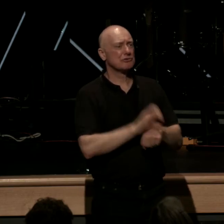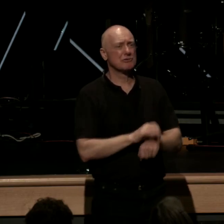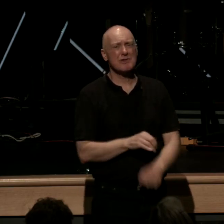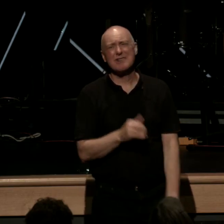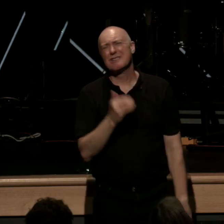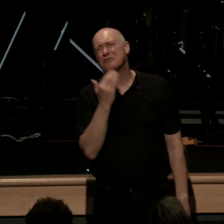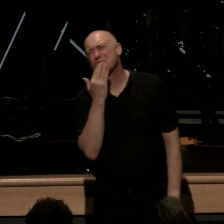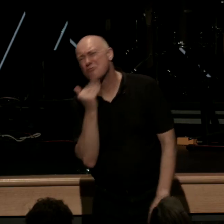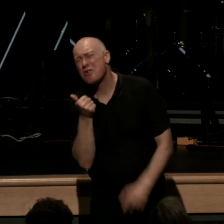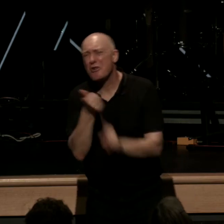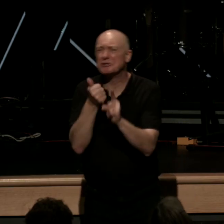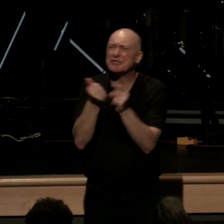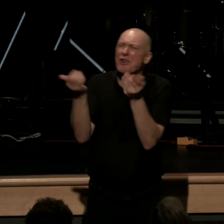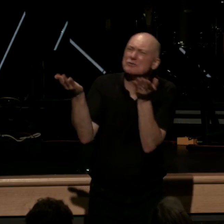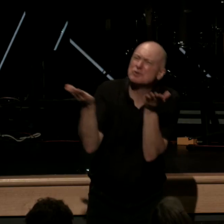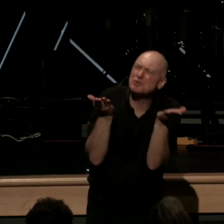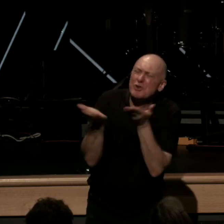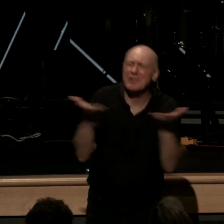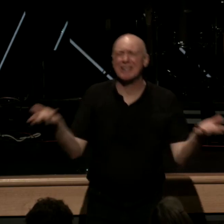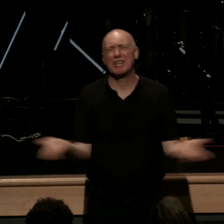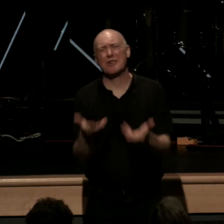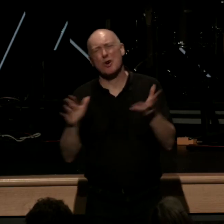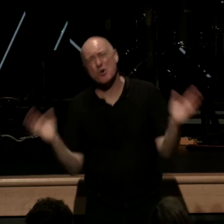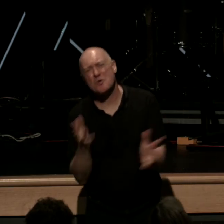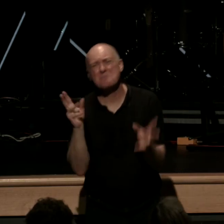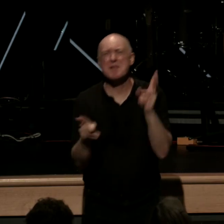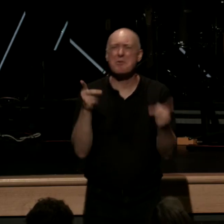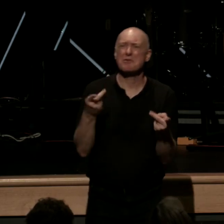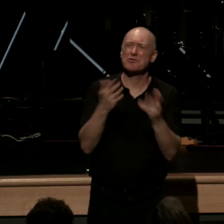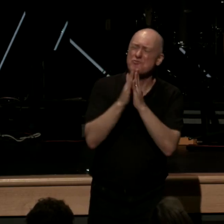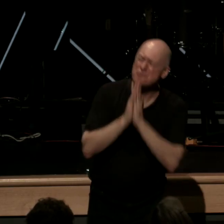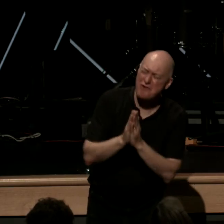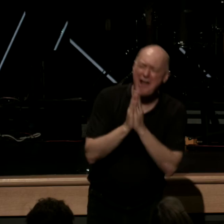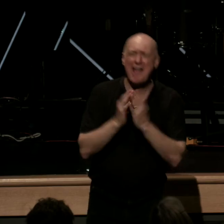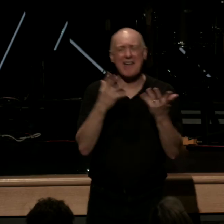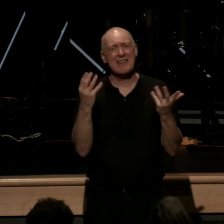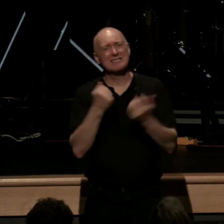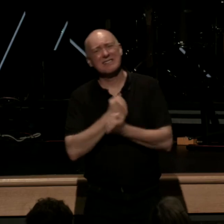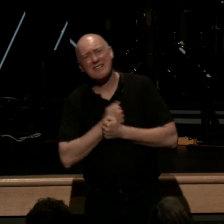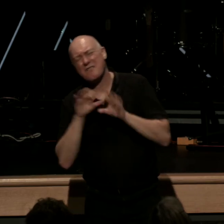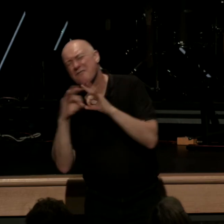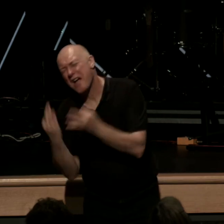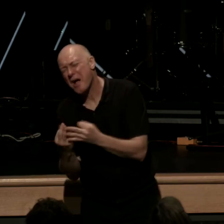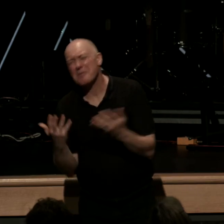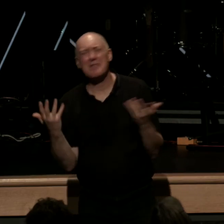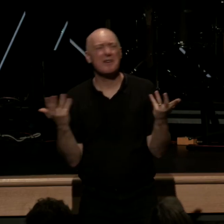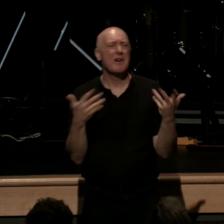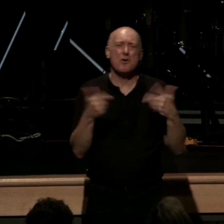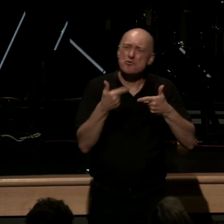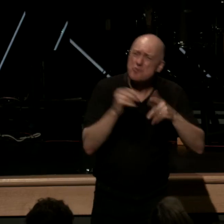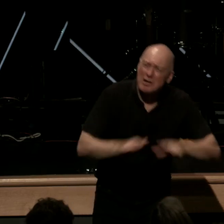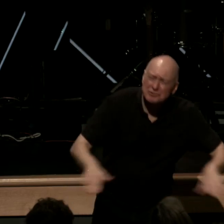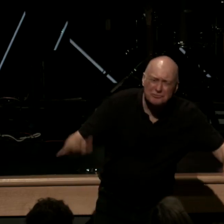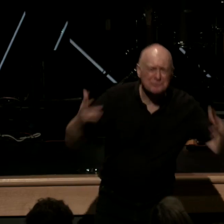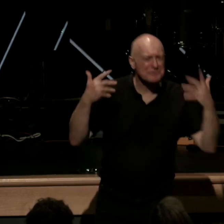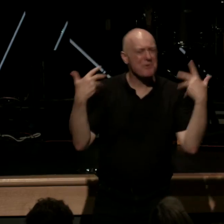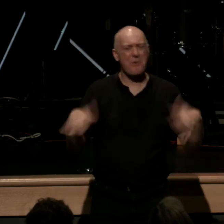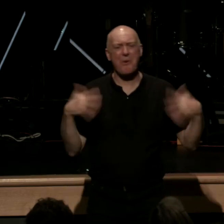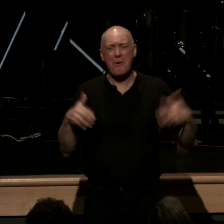serving and the grace she extended the encouragement and the prayer and the love for her family and grandchildren and her husband Art